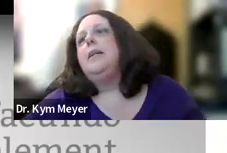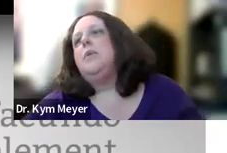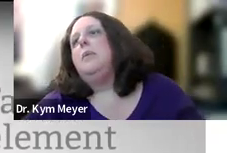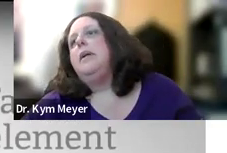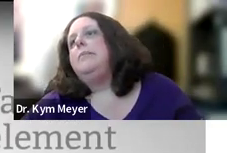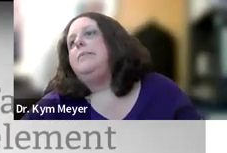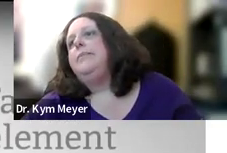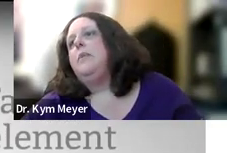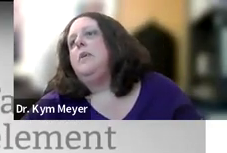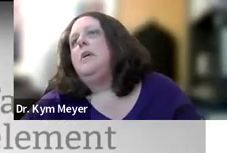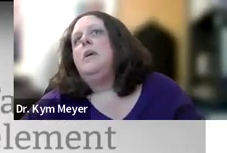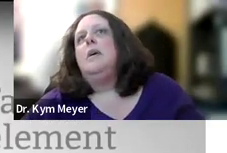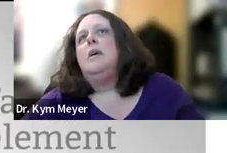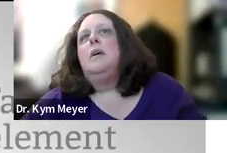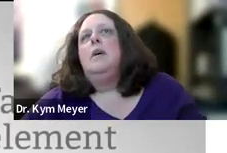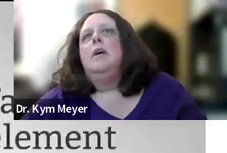That's what I wanted.